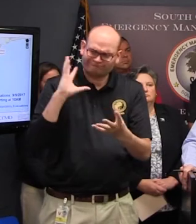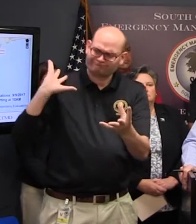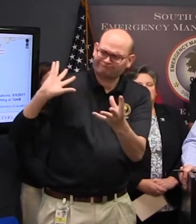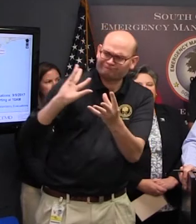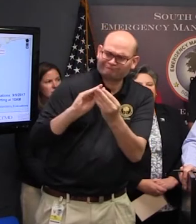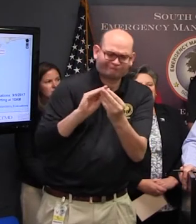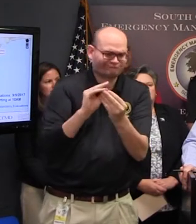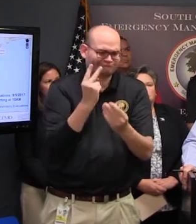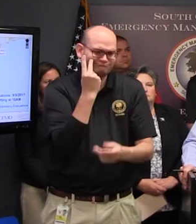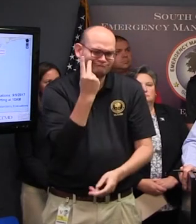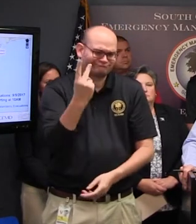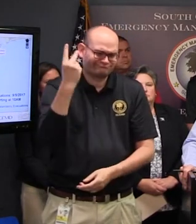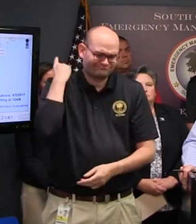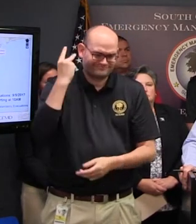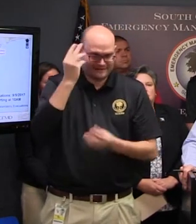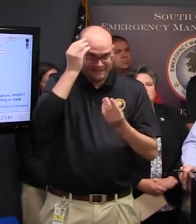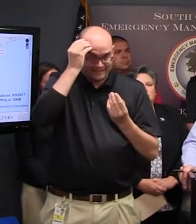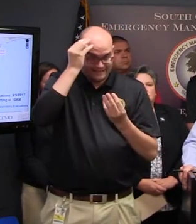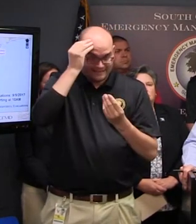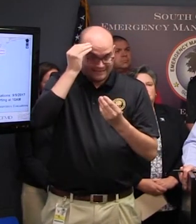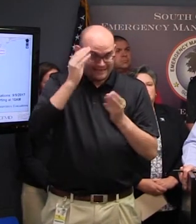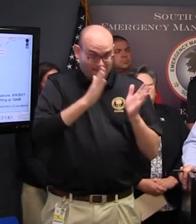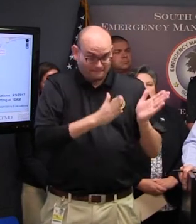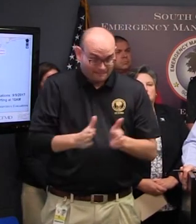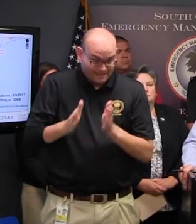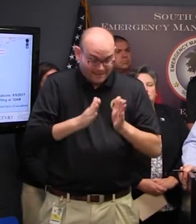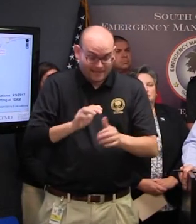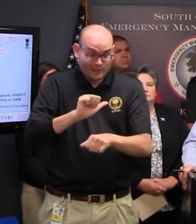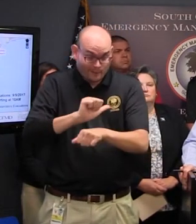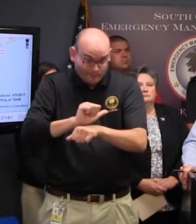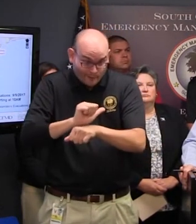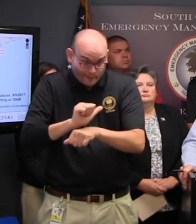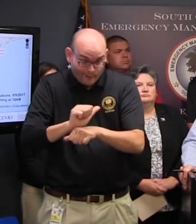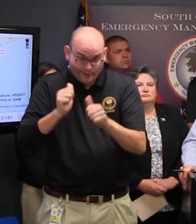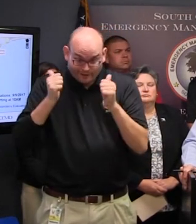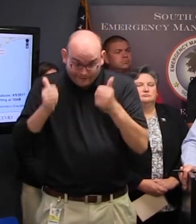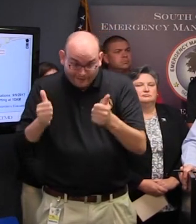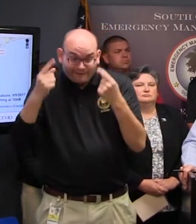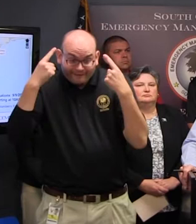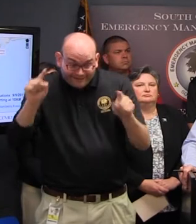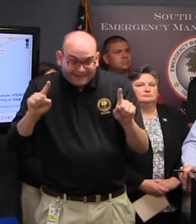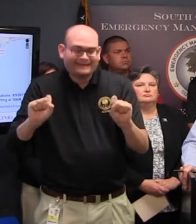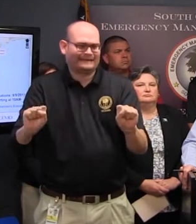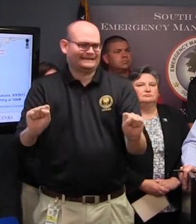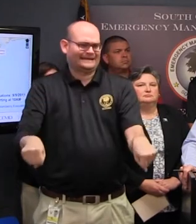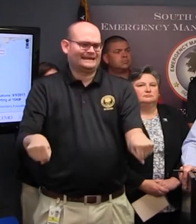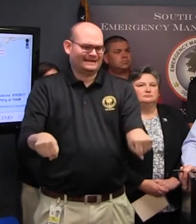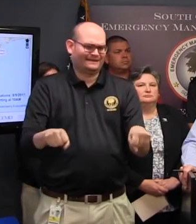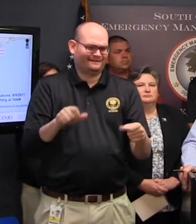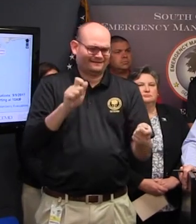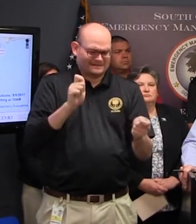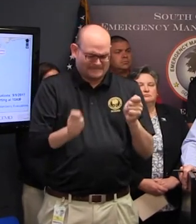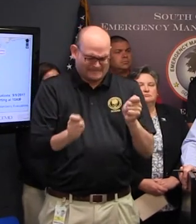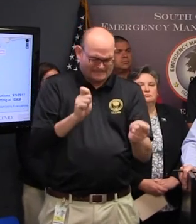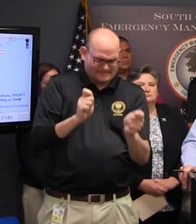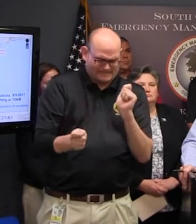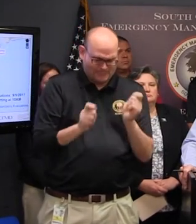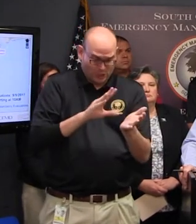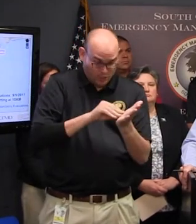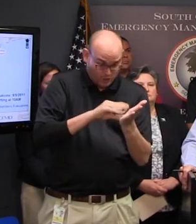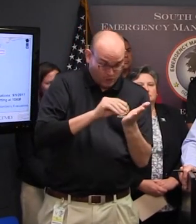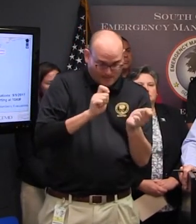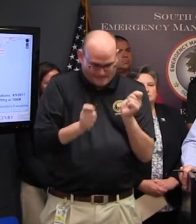expression of you you plan your work and you work your plan and that's what we've done with modifications as necessary as